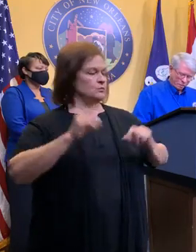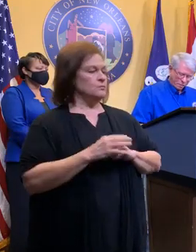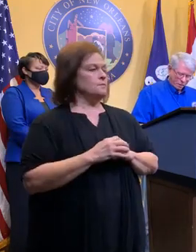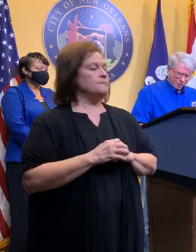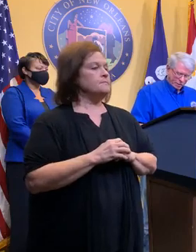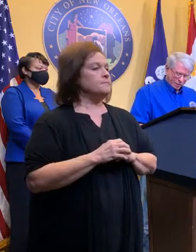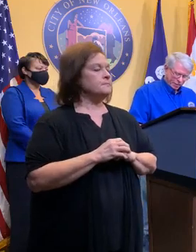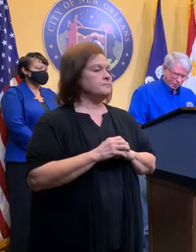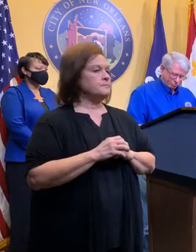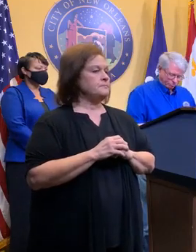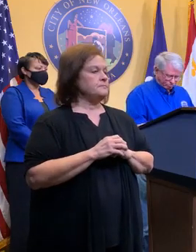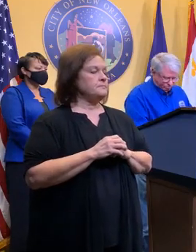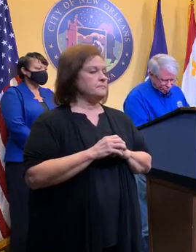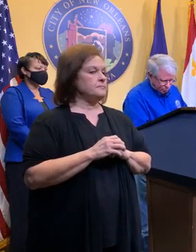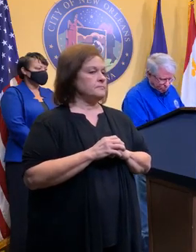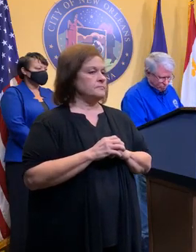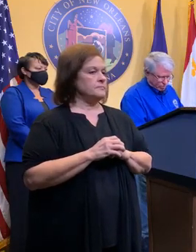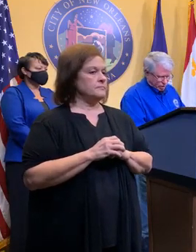of today.